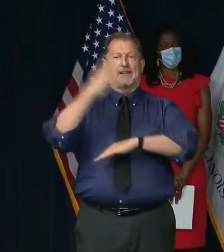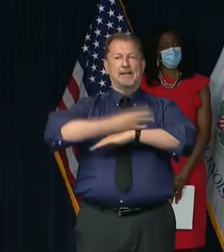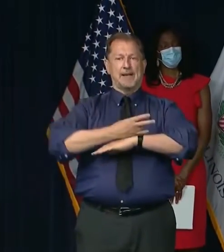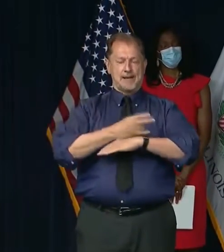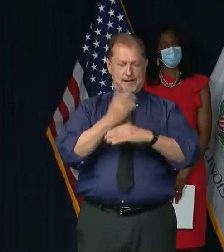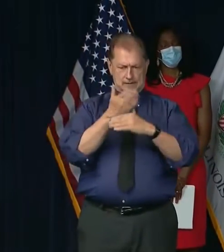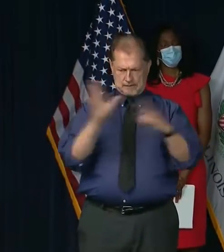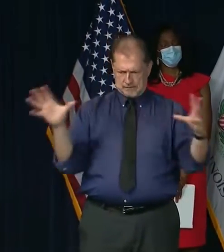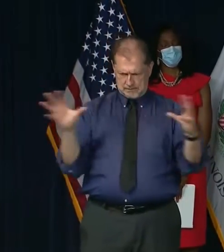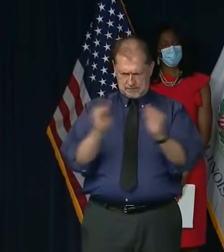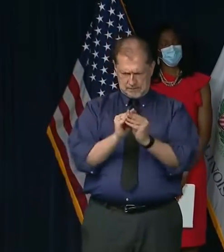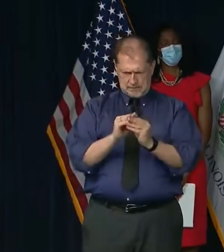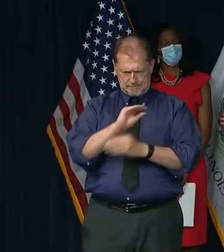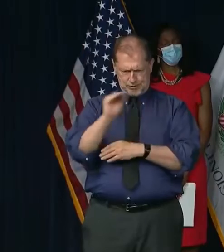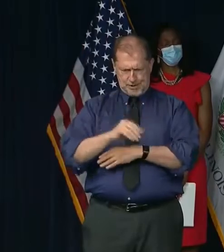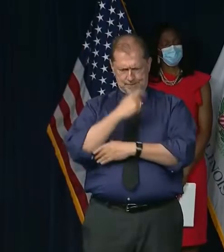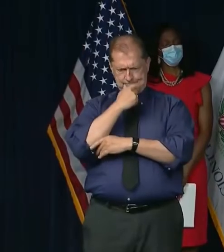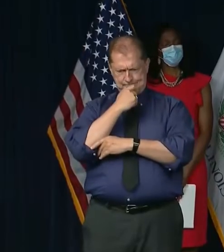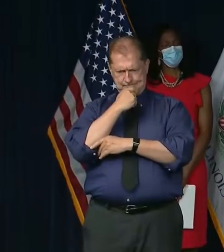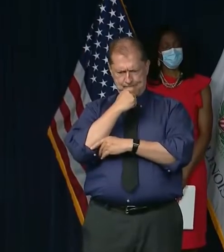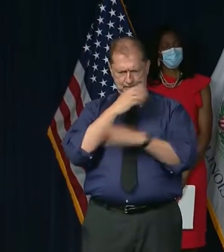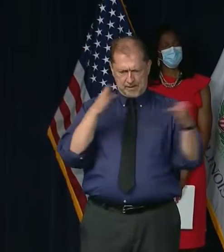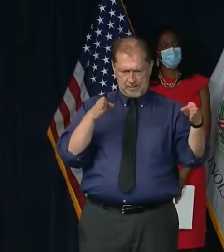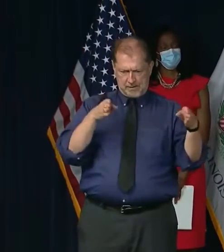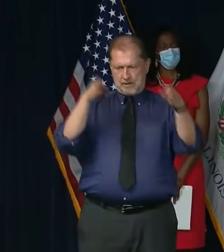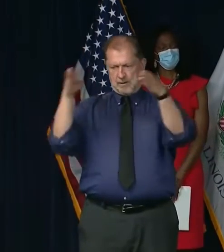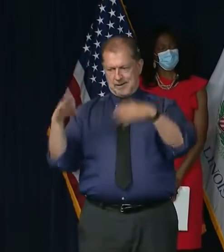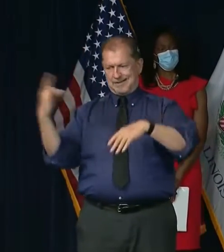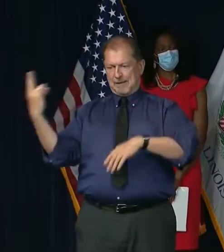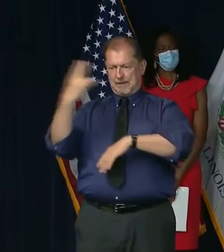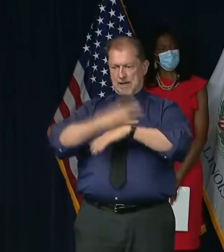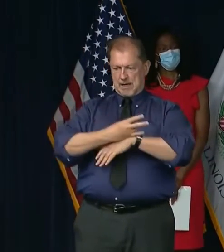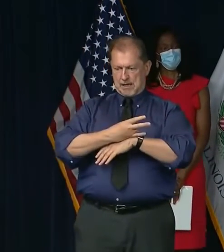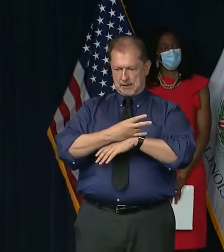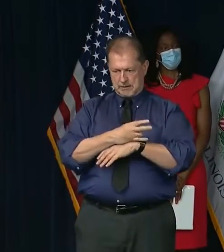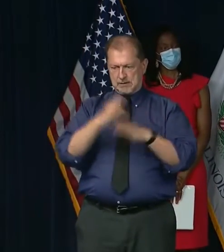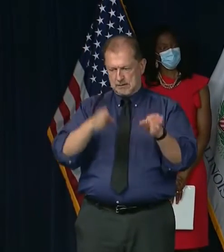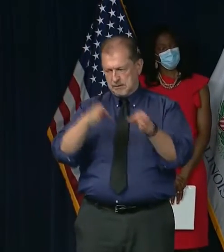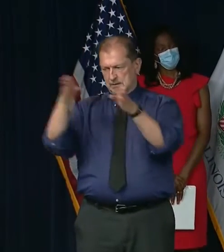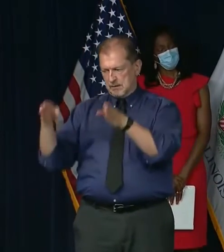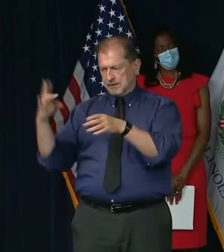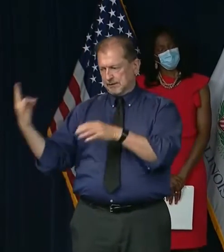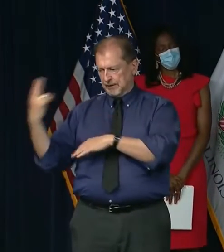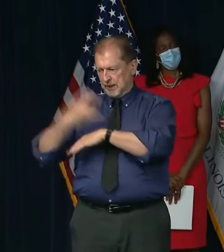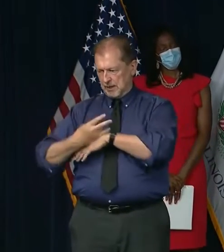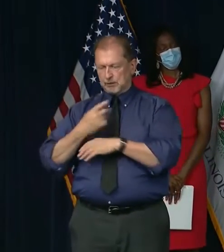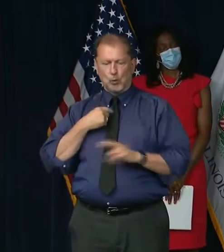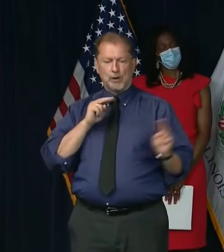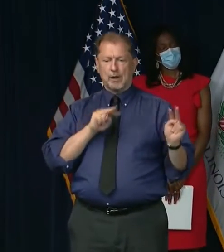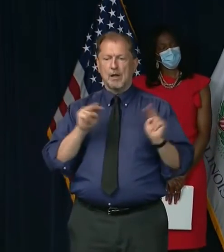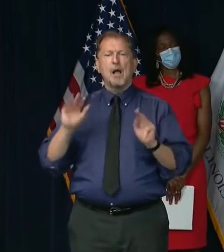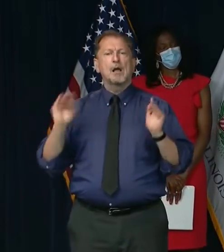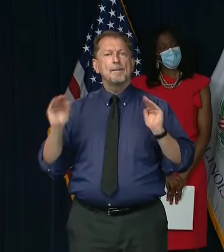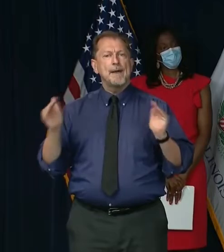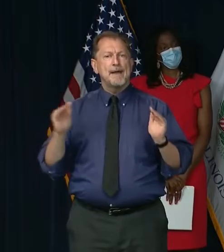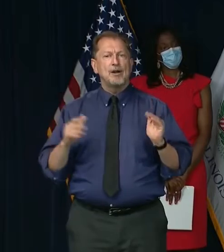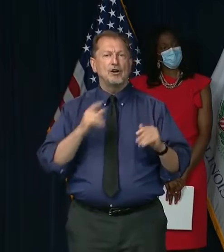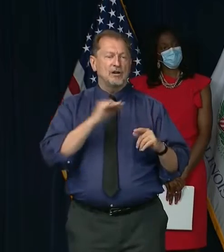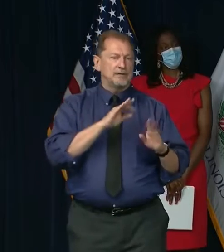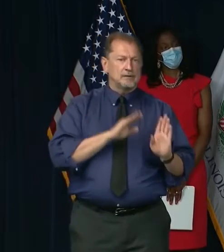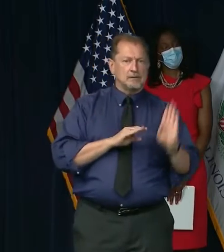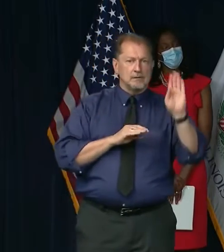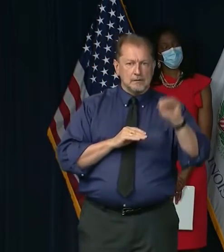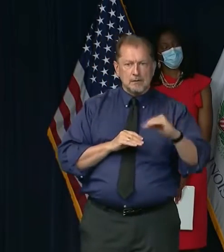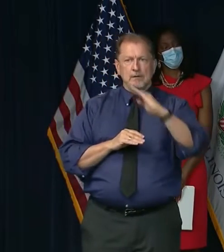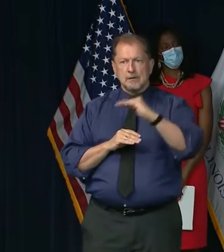directionally, where are we going? Is it stable, is it downward, is it upward? And so, and also sometimes these get reported as whole